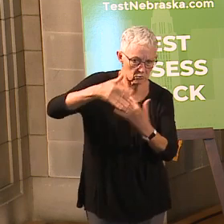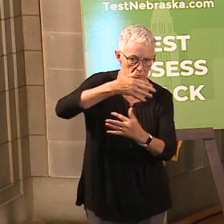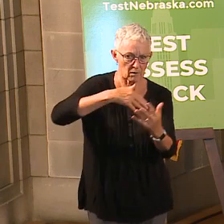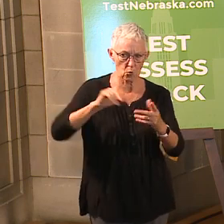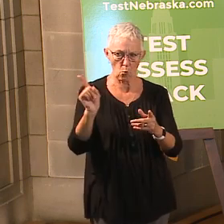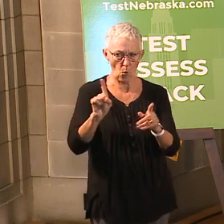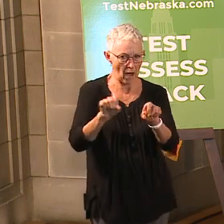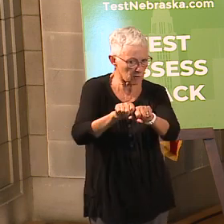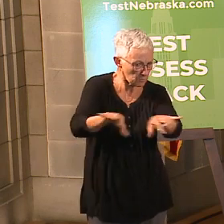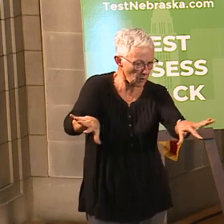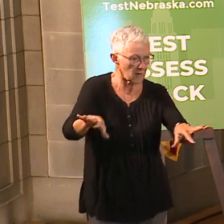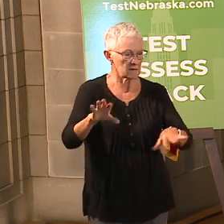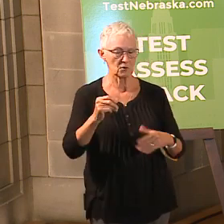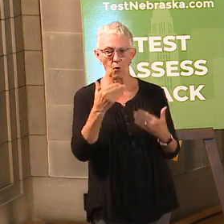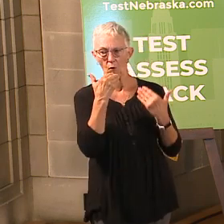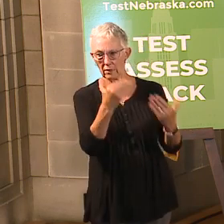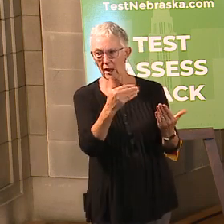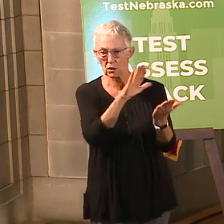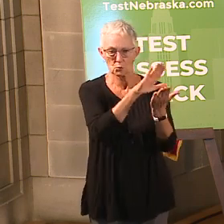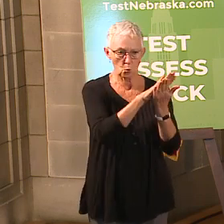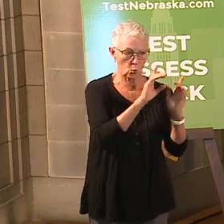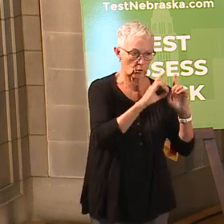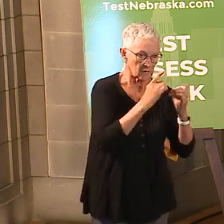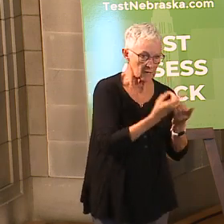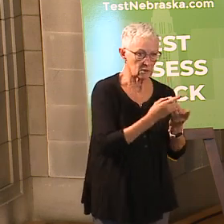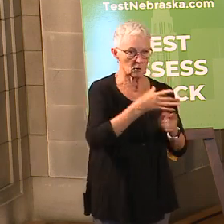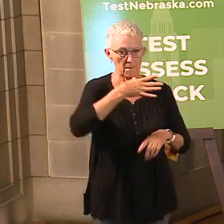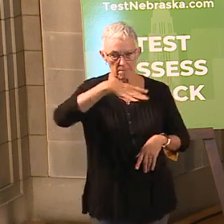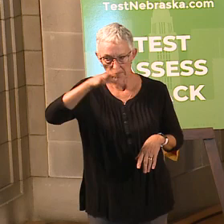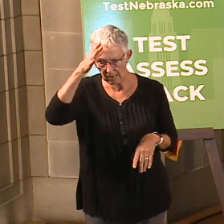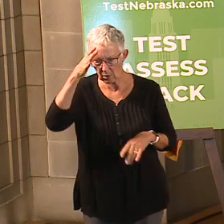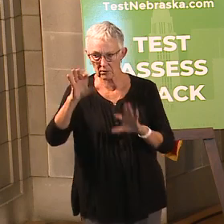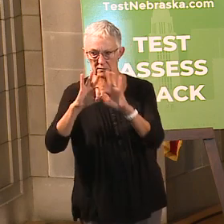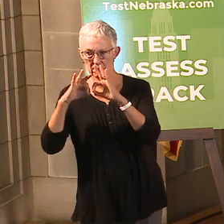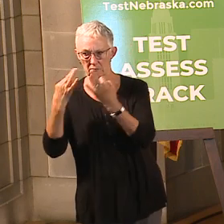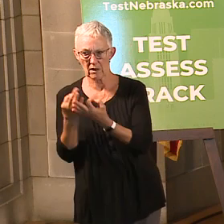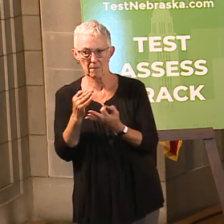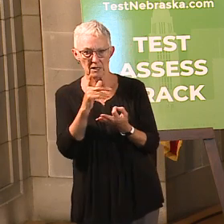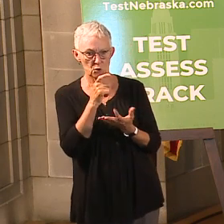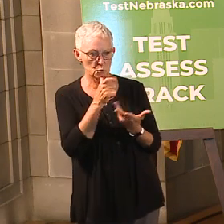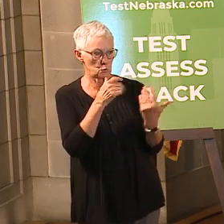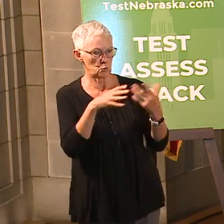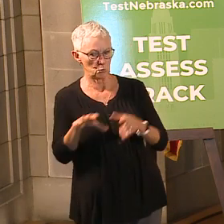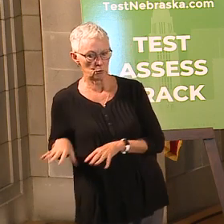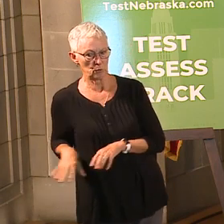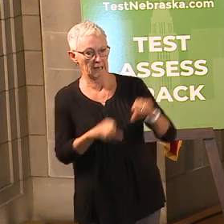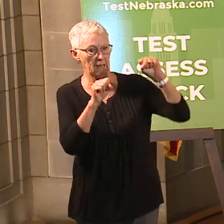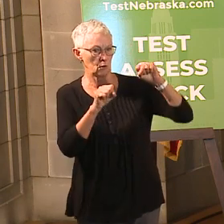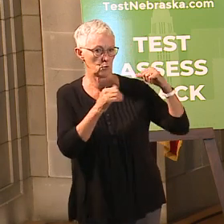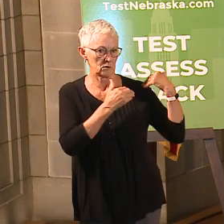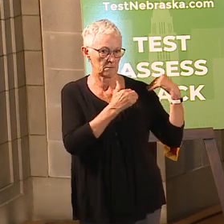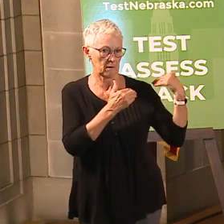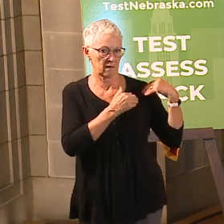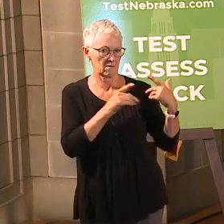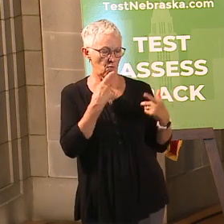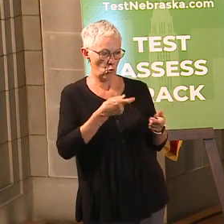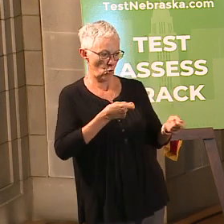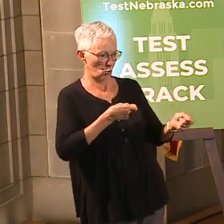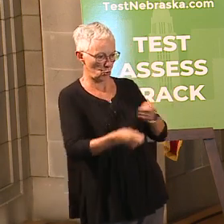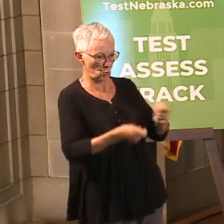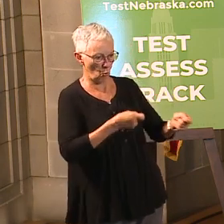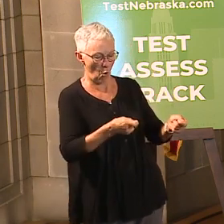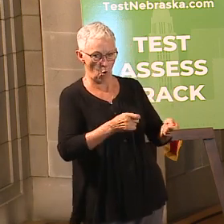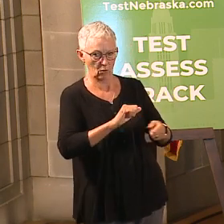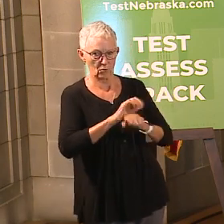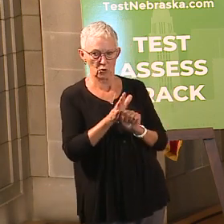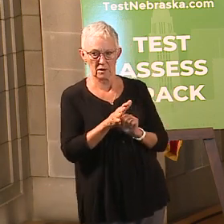districts and our parents and our students that are managing this as well. And I think what we're starting to see, and it is a great place to have a crisis,